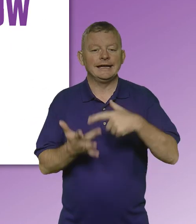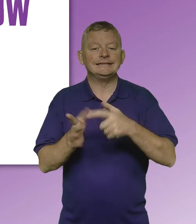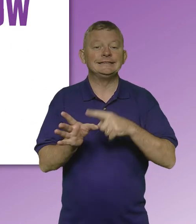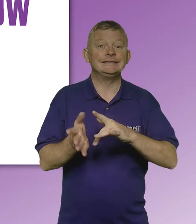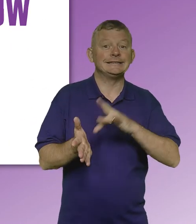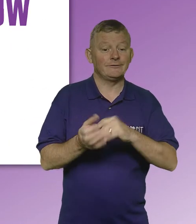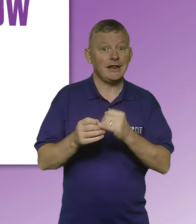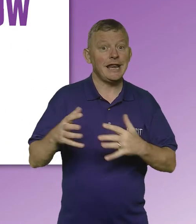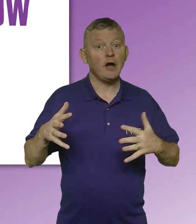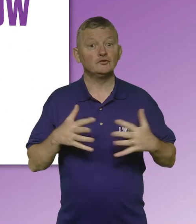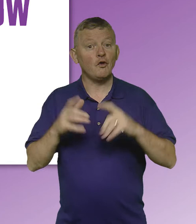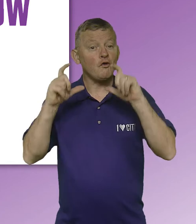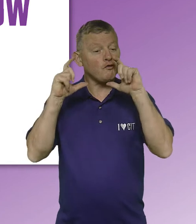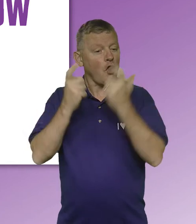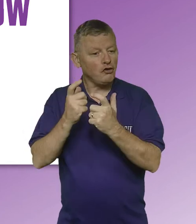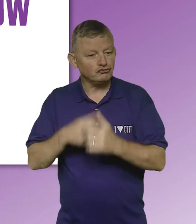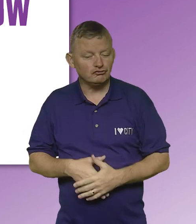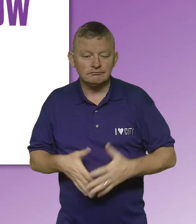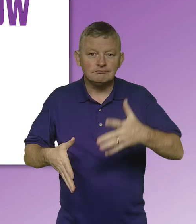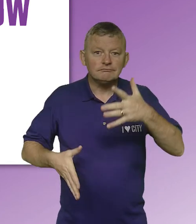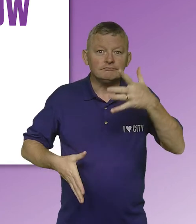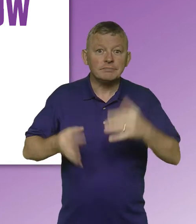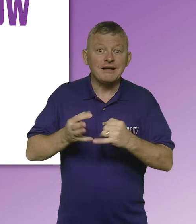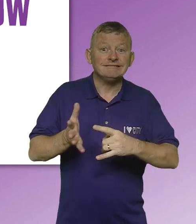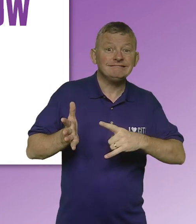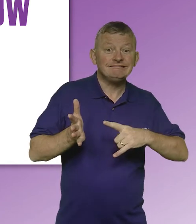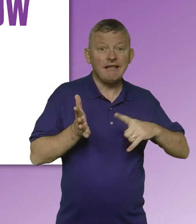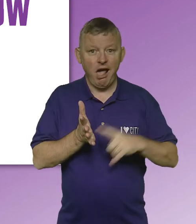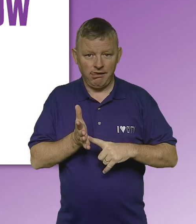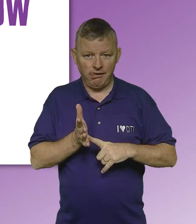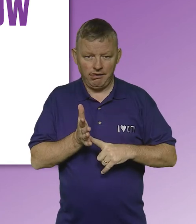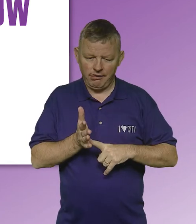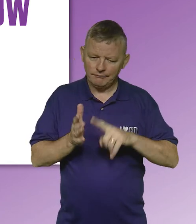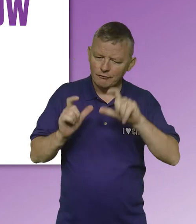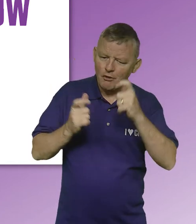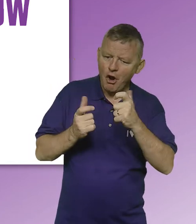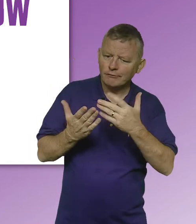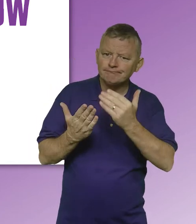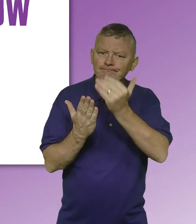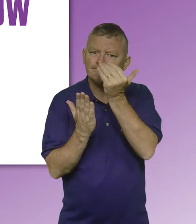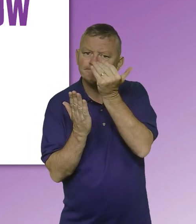City of Glasgow College British Sign Language BSL College Action Plan 2018